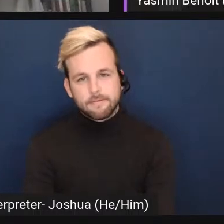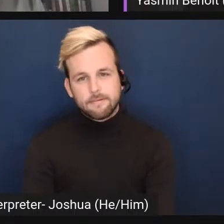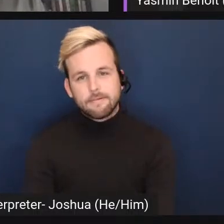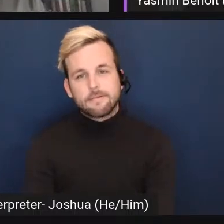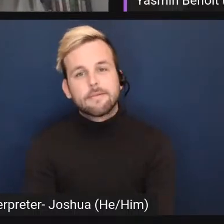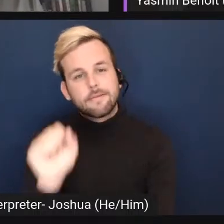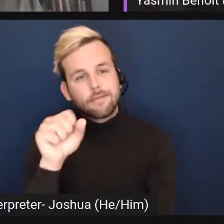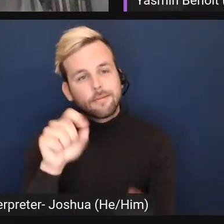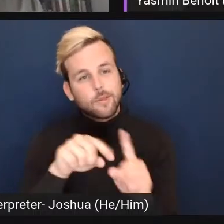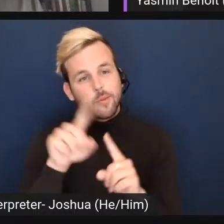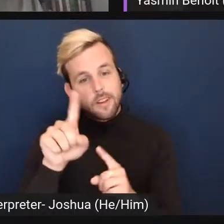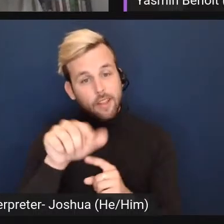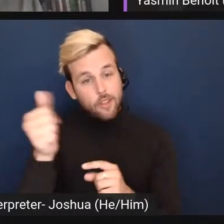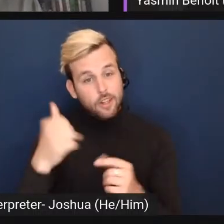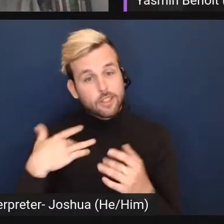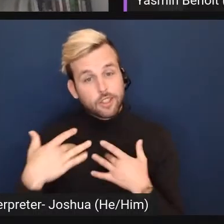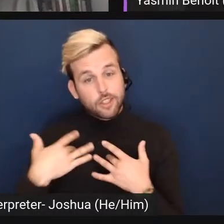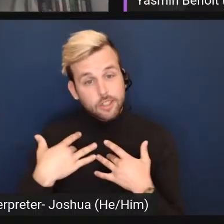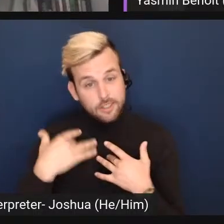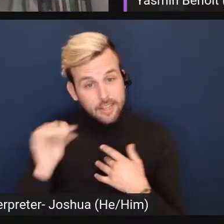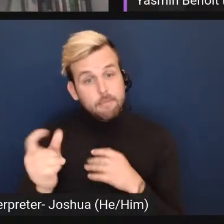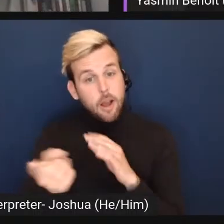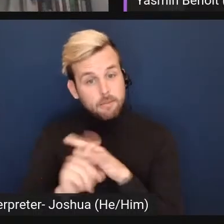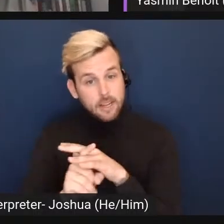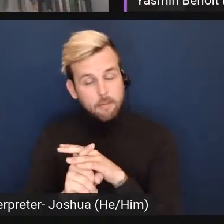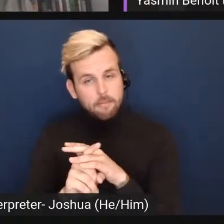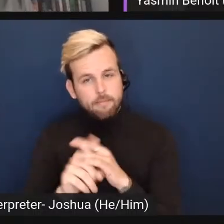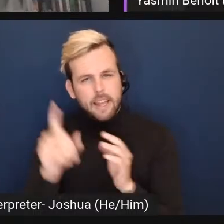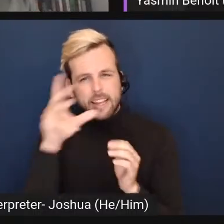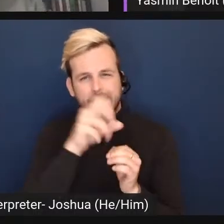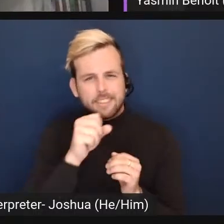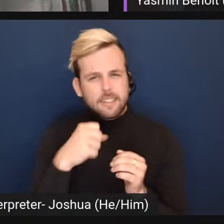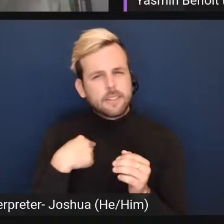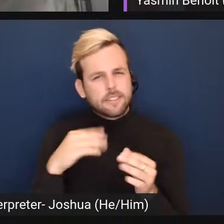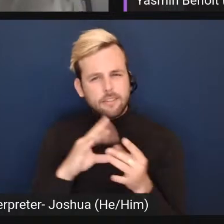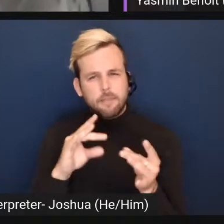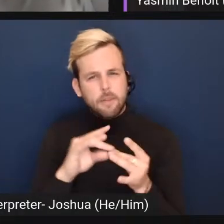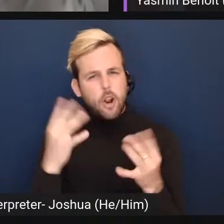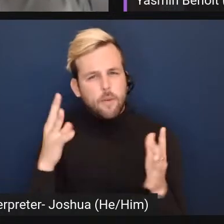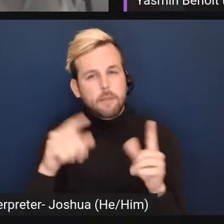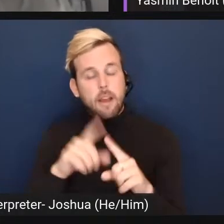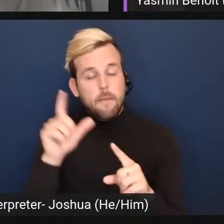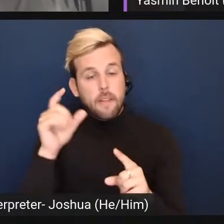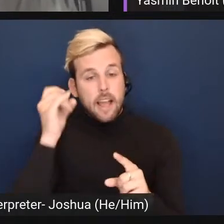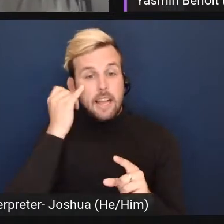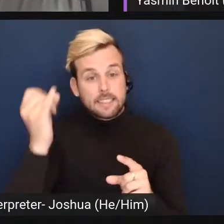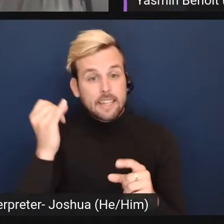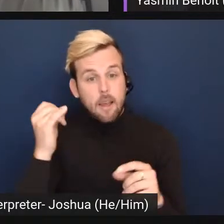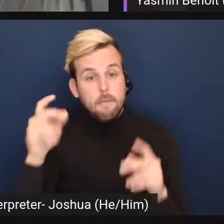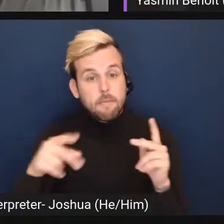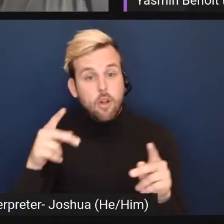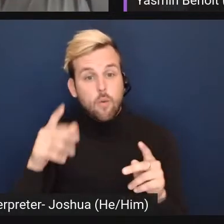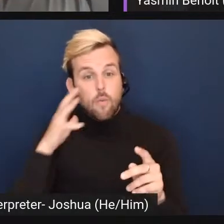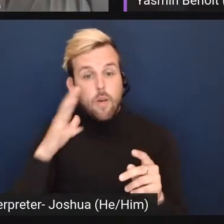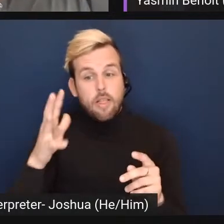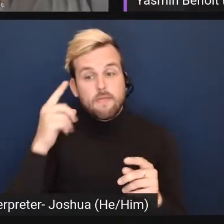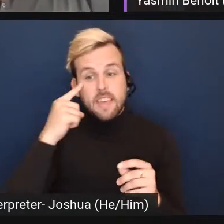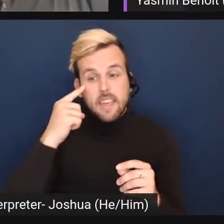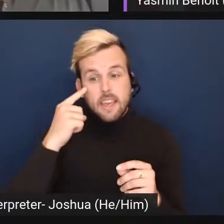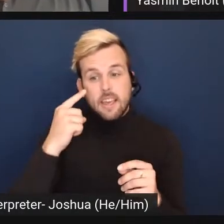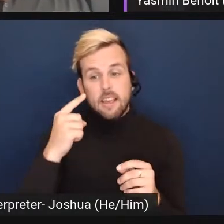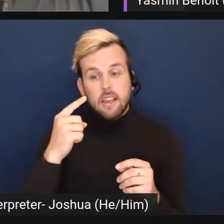Yeah, but one of the other concerns that did pop up, I guess you kind of touched upon that, was this idea that people are going to think